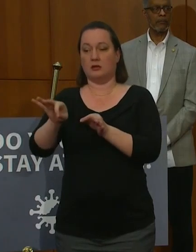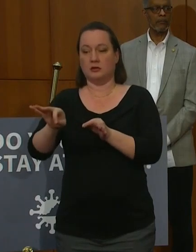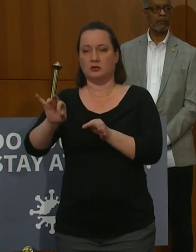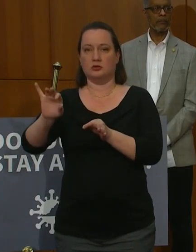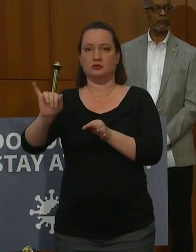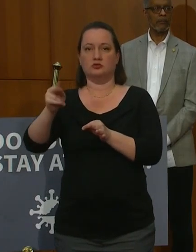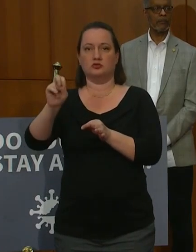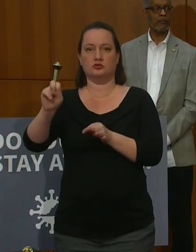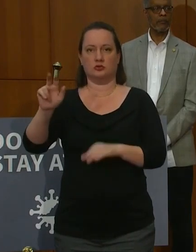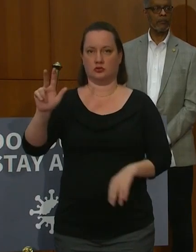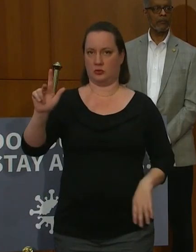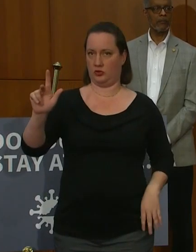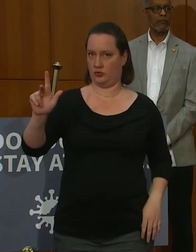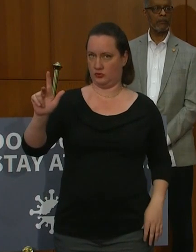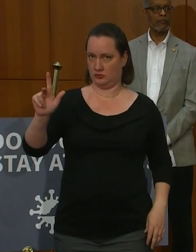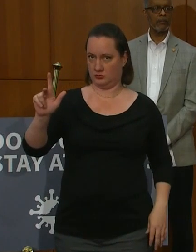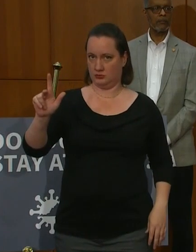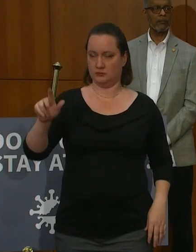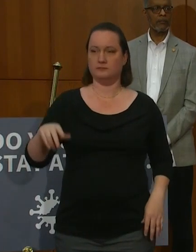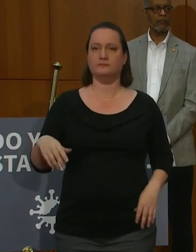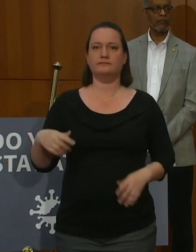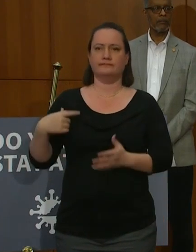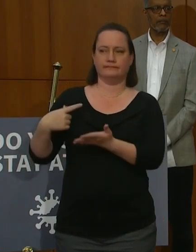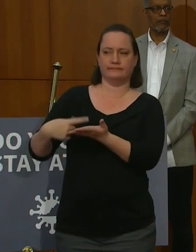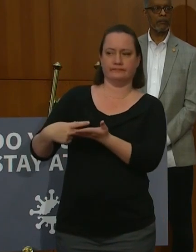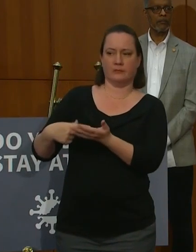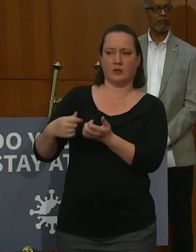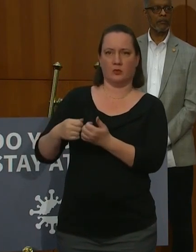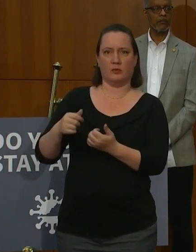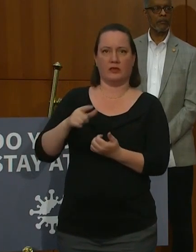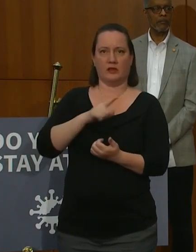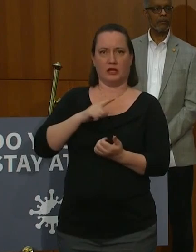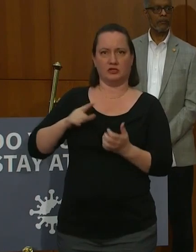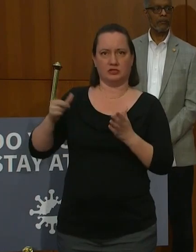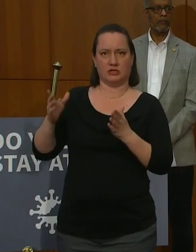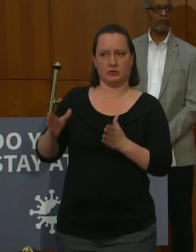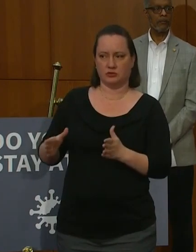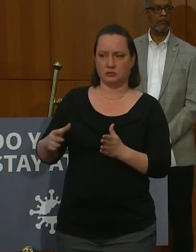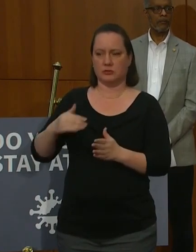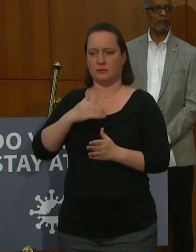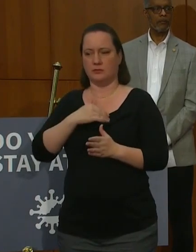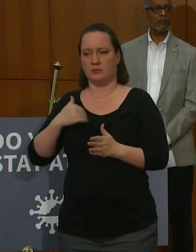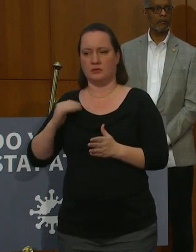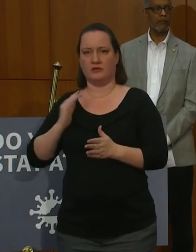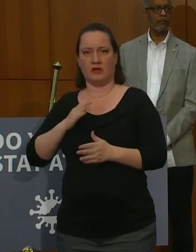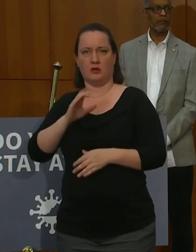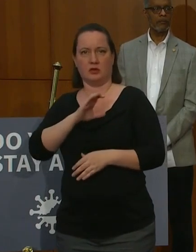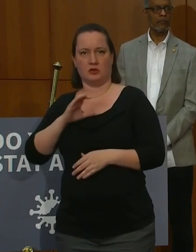I have discussed this with legislators and members of our congressional delegation. discussed this you. Thank